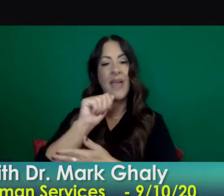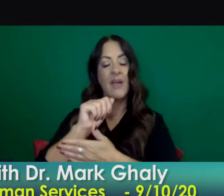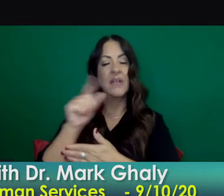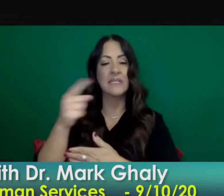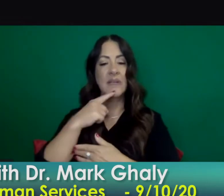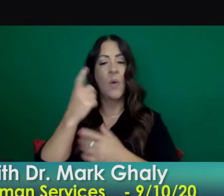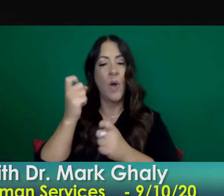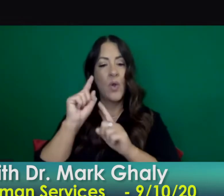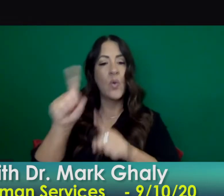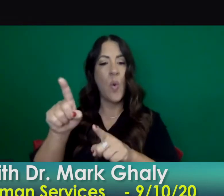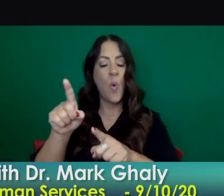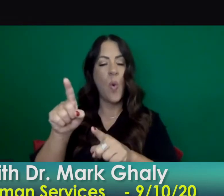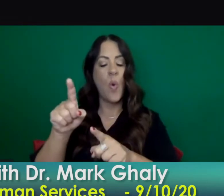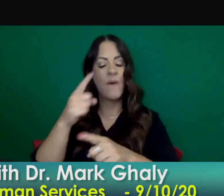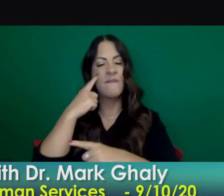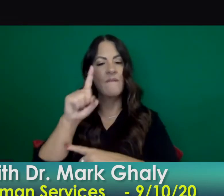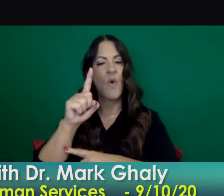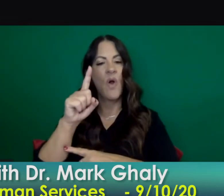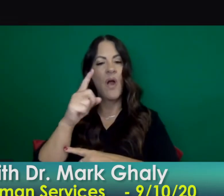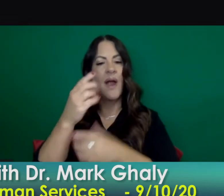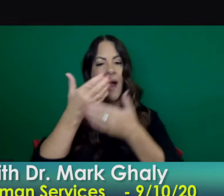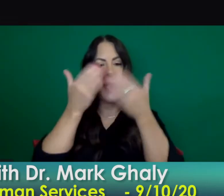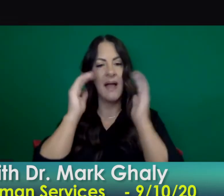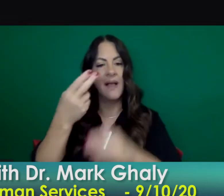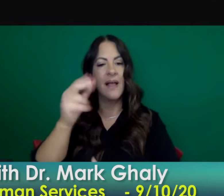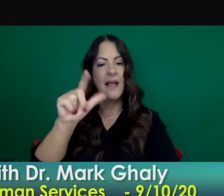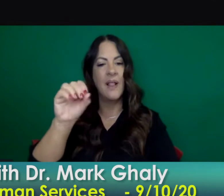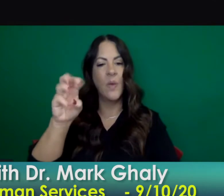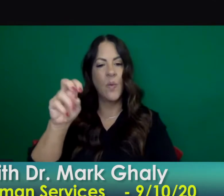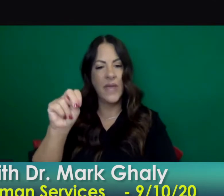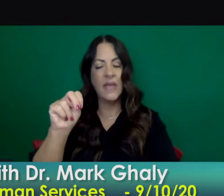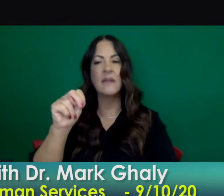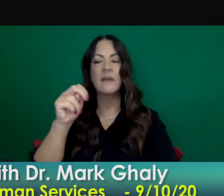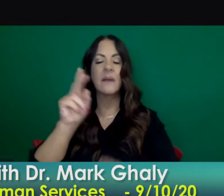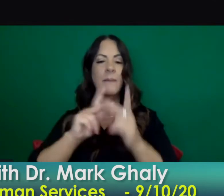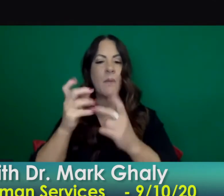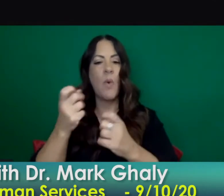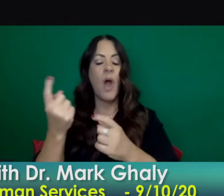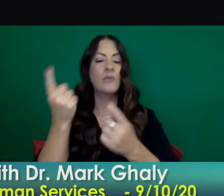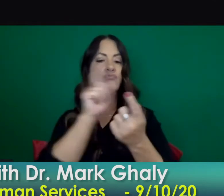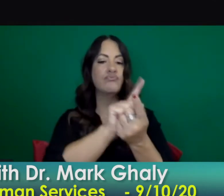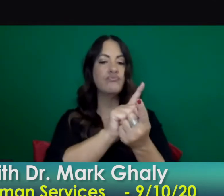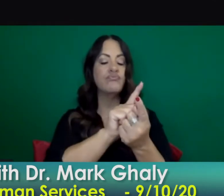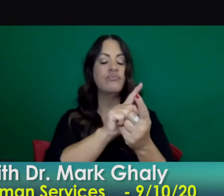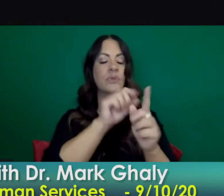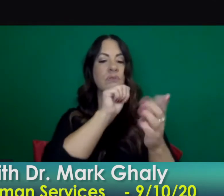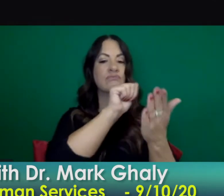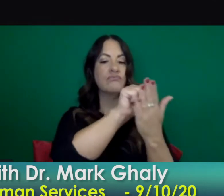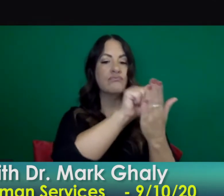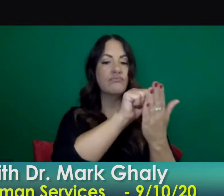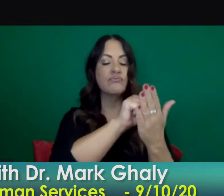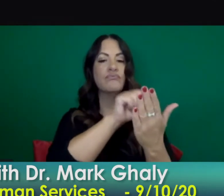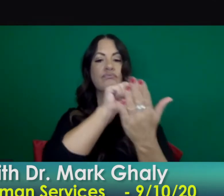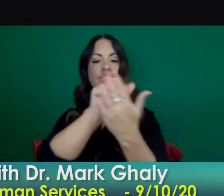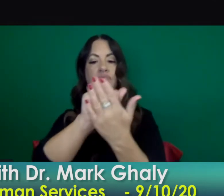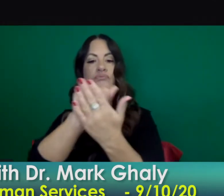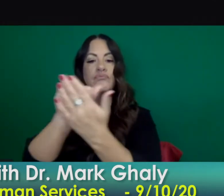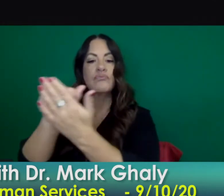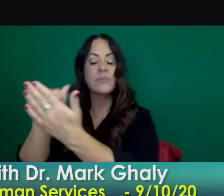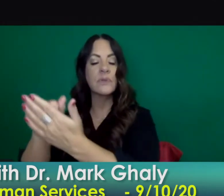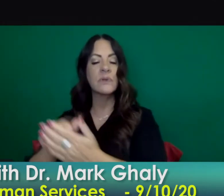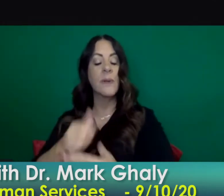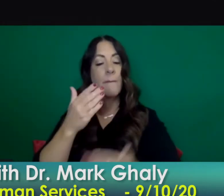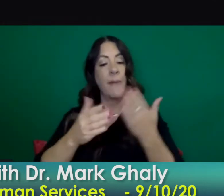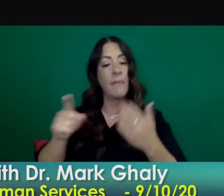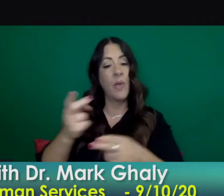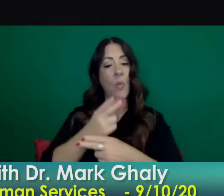-to-car trick-or-treating this year wanted to get your view on whether that's warranted or if it's safe if the children follow the usual rules about wearing masks sticking with